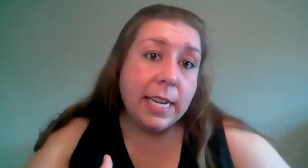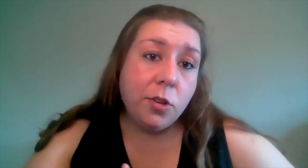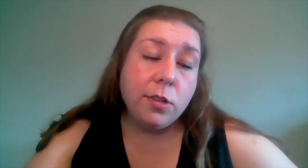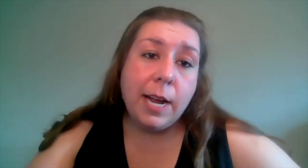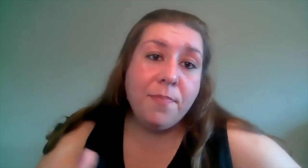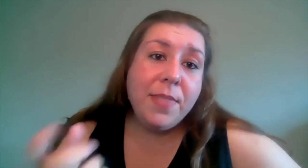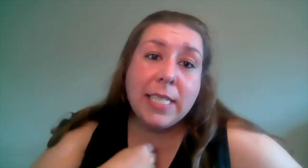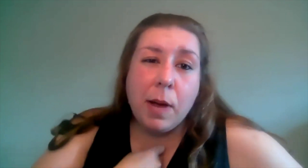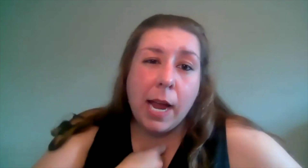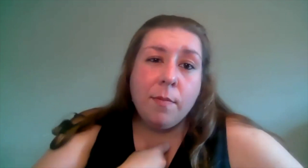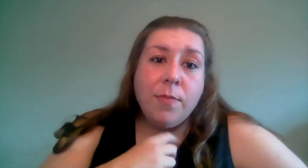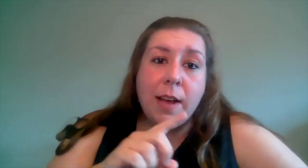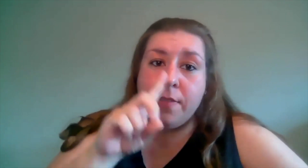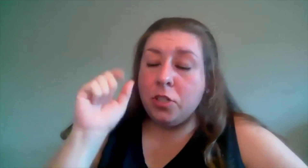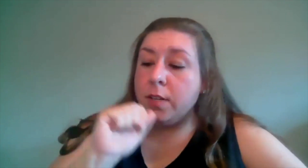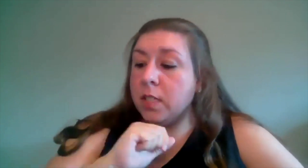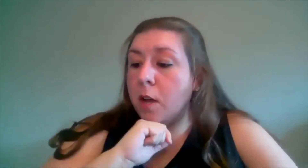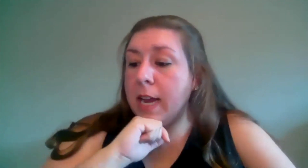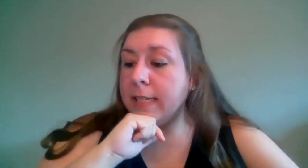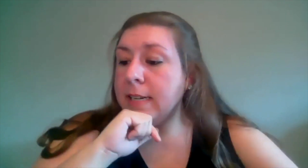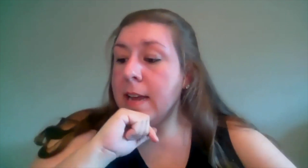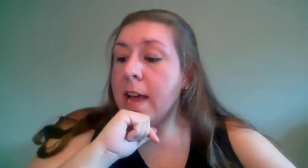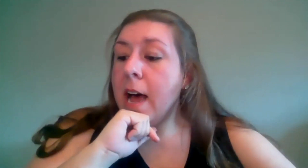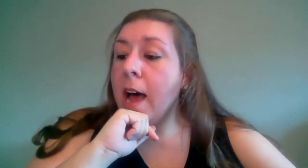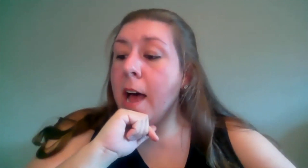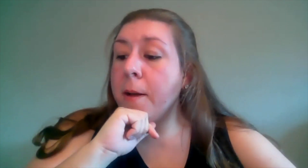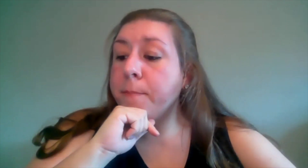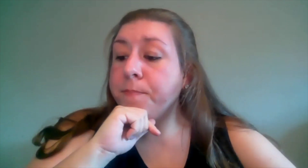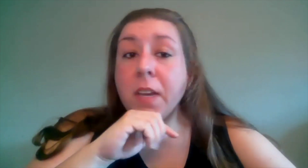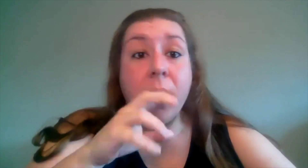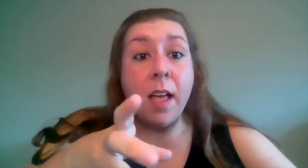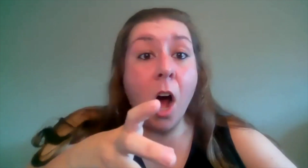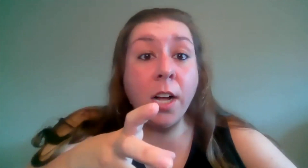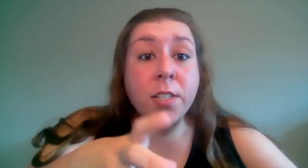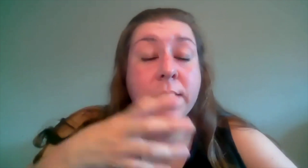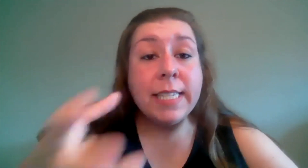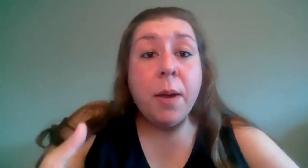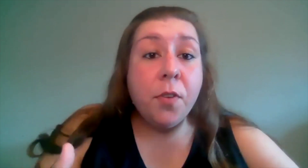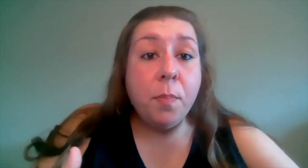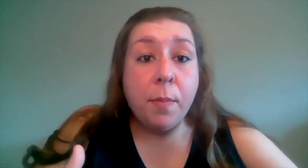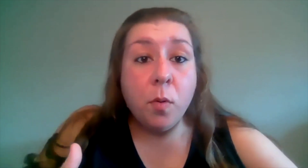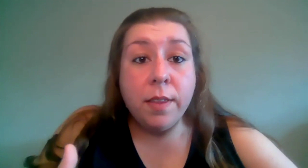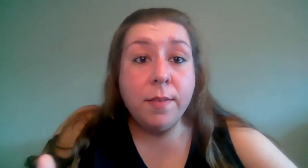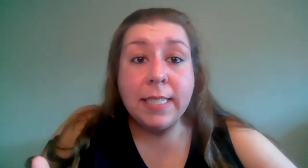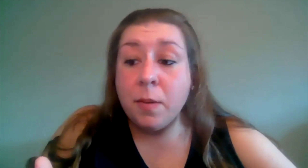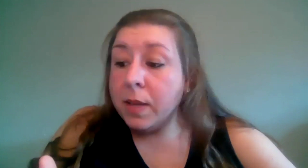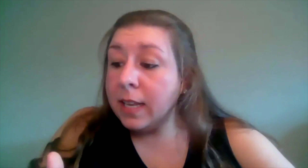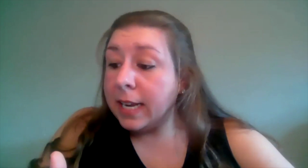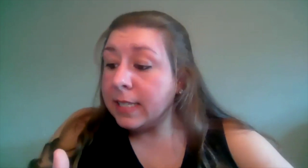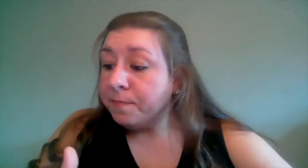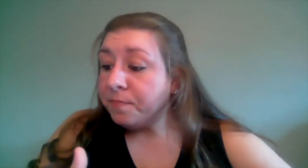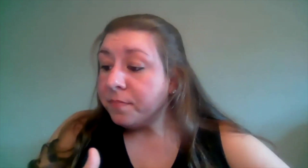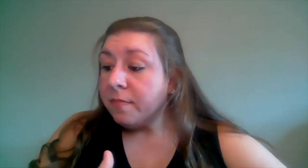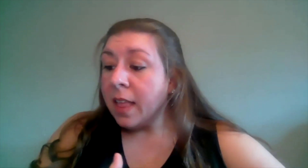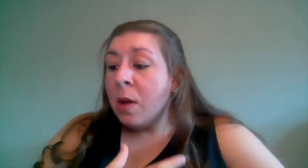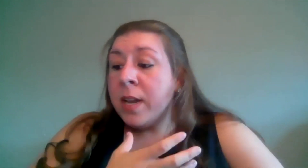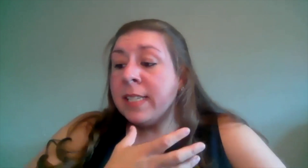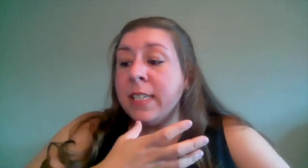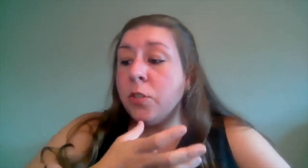stage the whole time that's my definition of a small cast um also same for people with disabilities they want to see